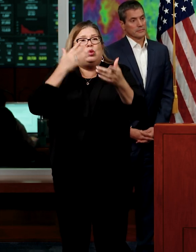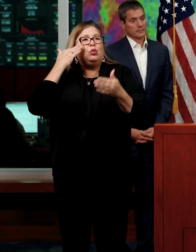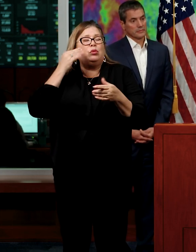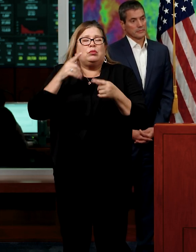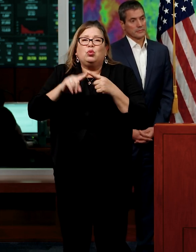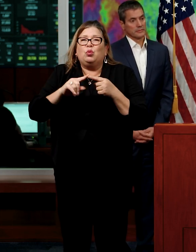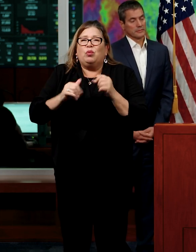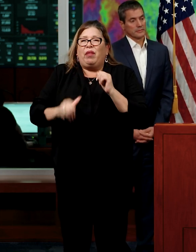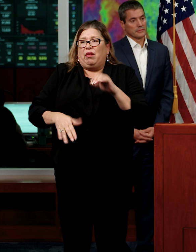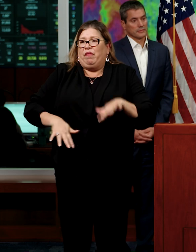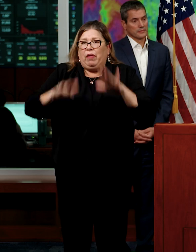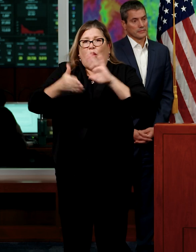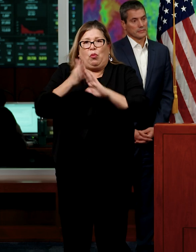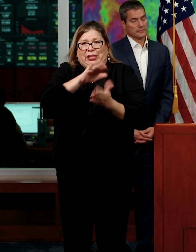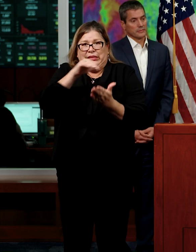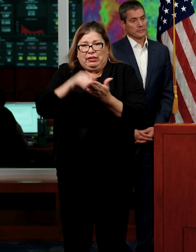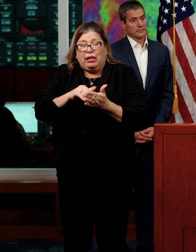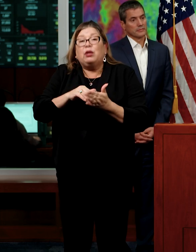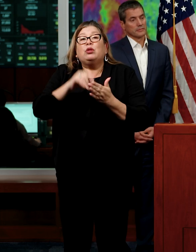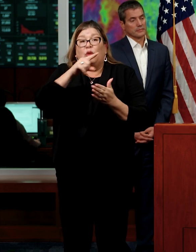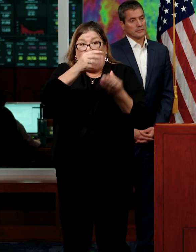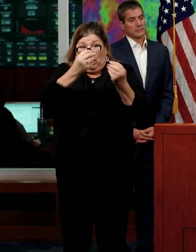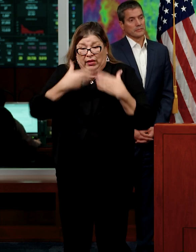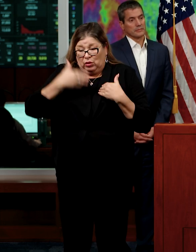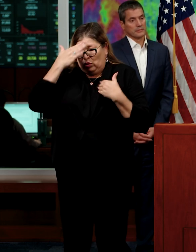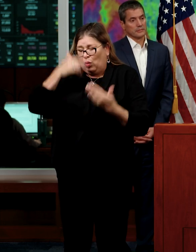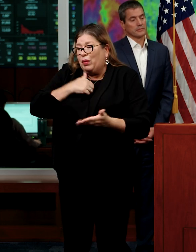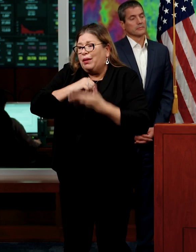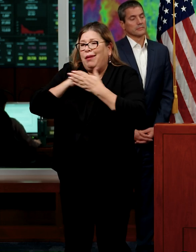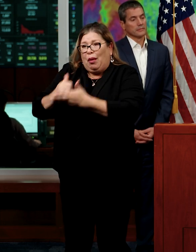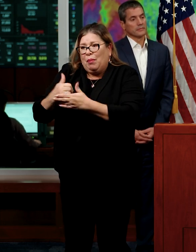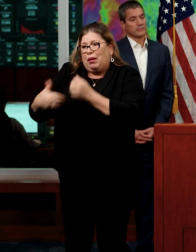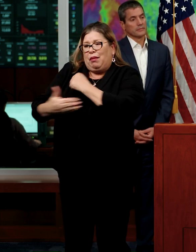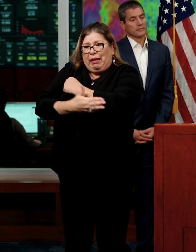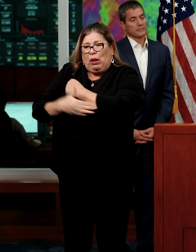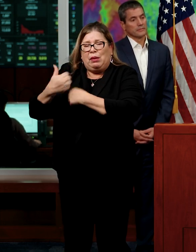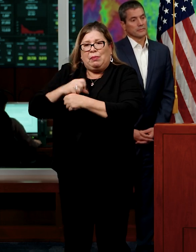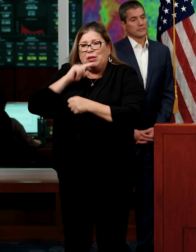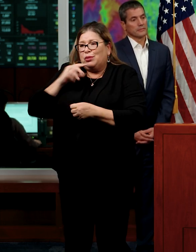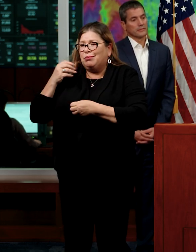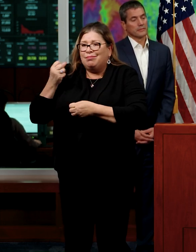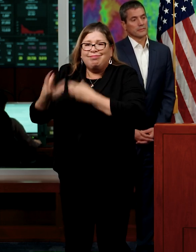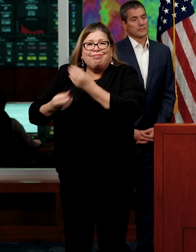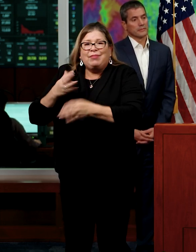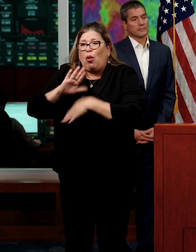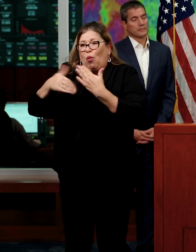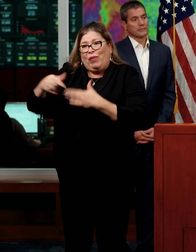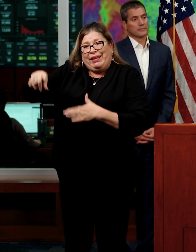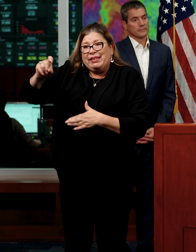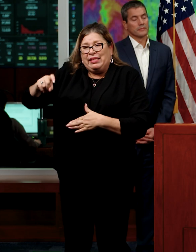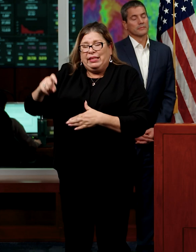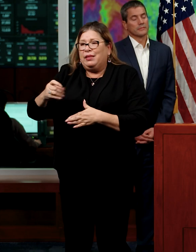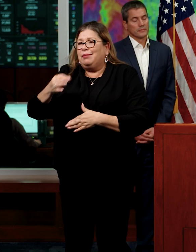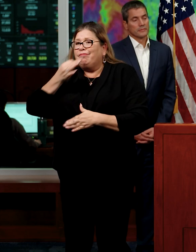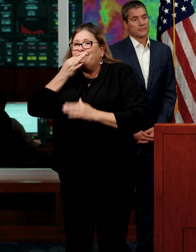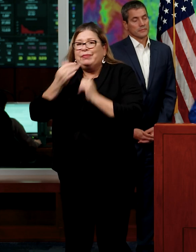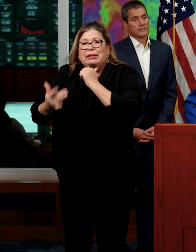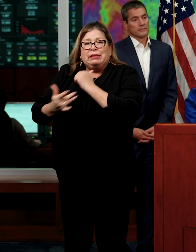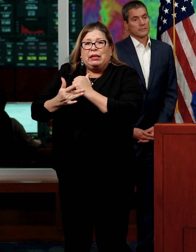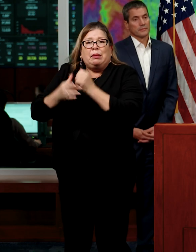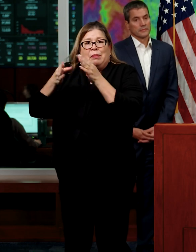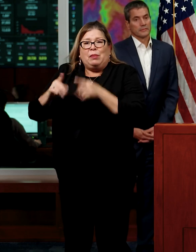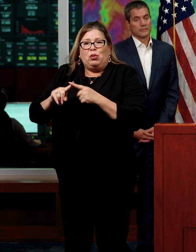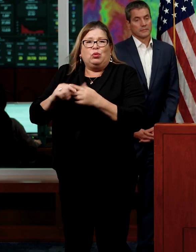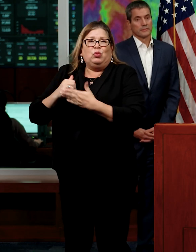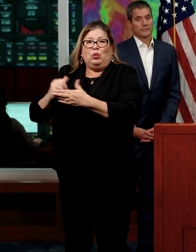center. And we have been assisting them with the county to make sure they have the resources that they need and the technical expertise that they need.